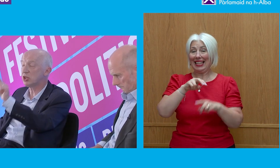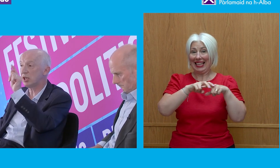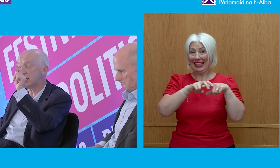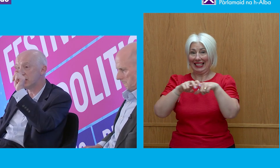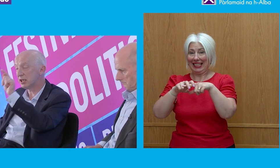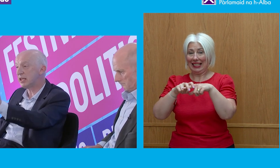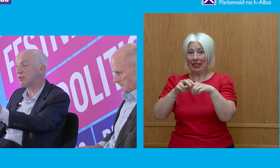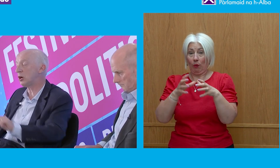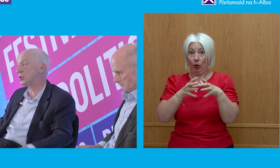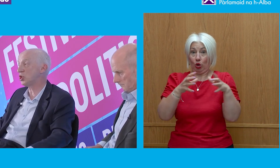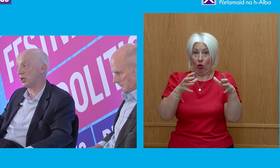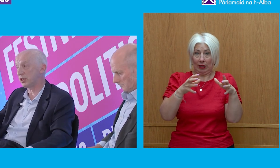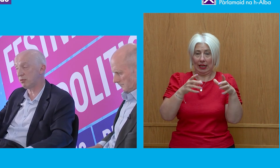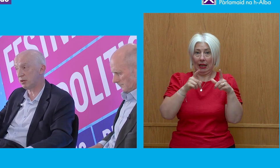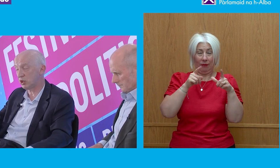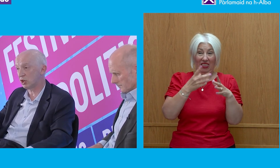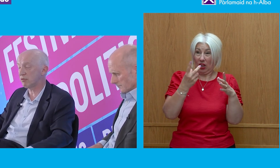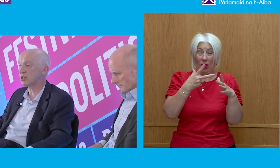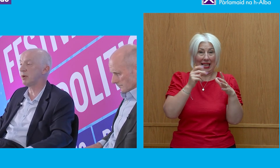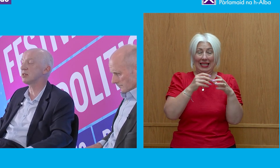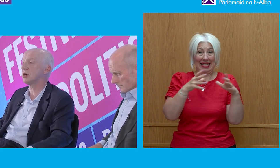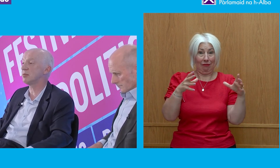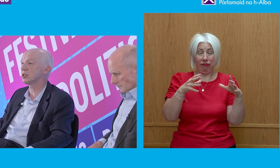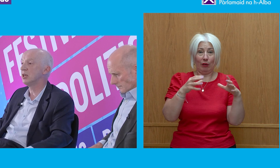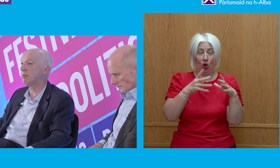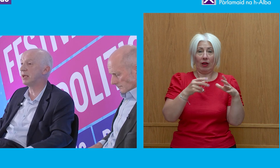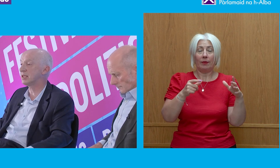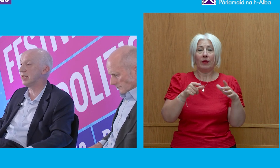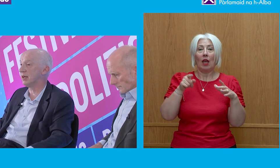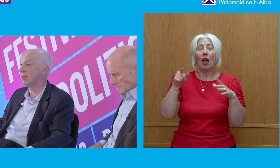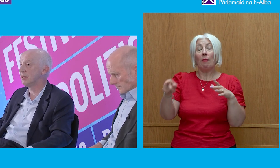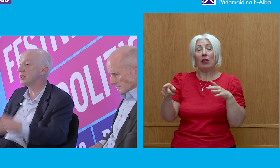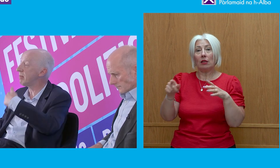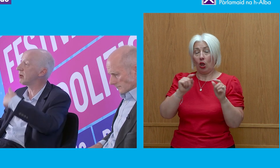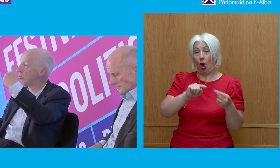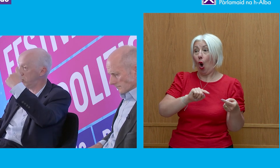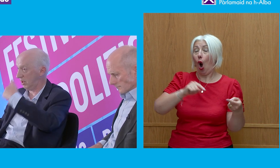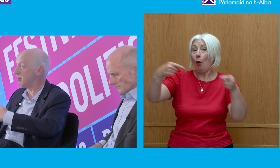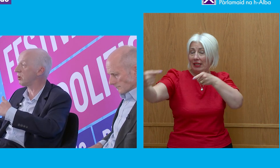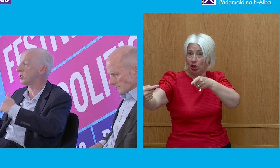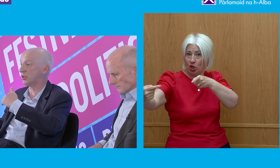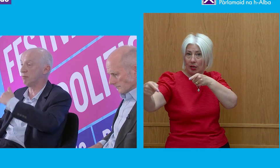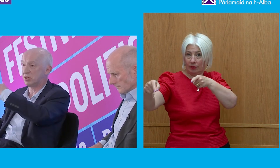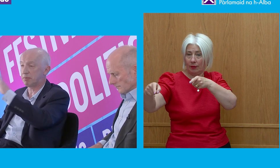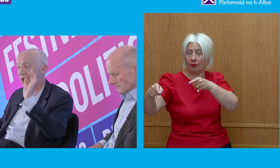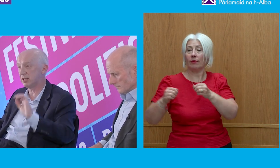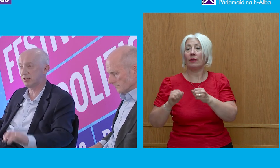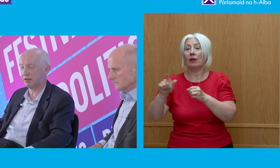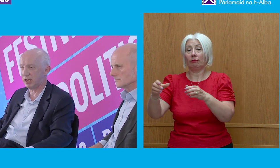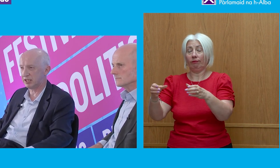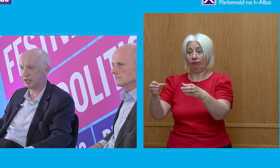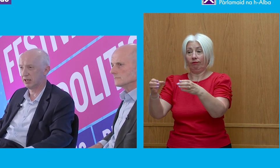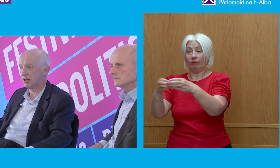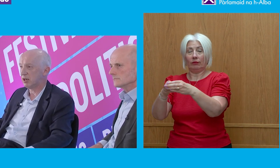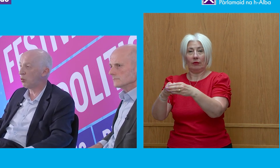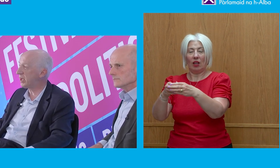constantly the leader of the opposition, and I don't think we should underestimate Starmer's ability here, here's a man in a minority government in a party that's